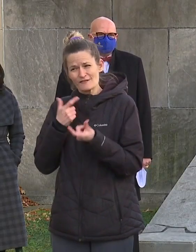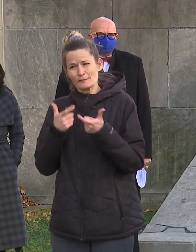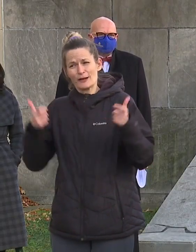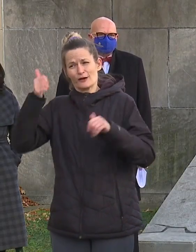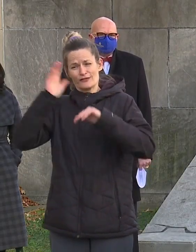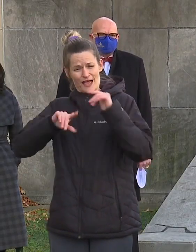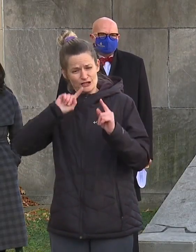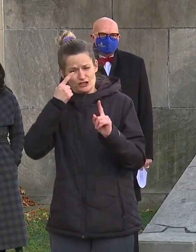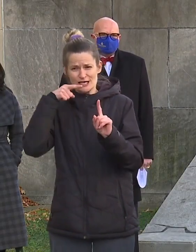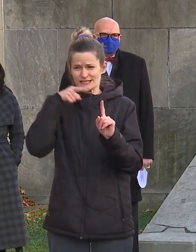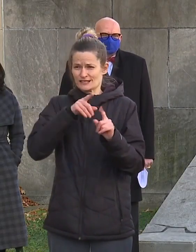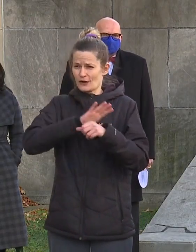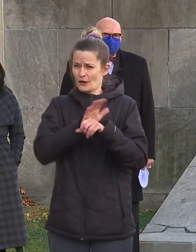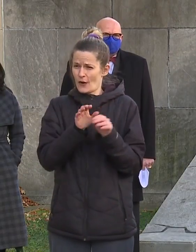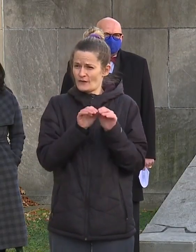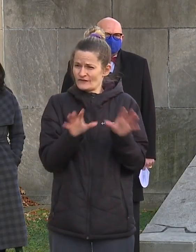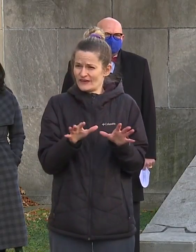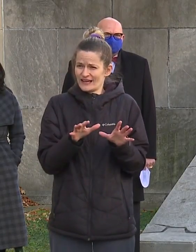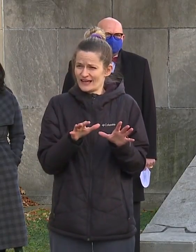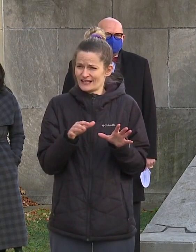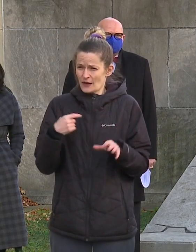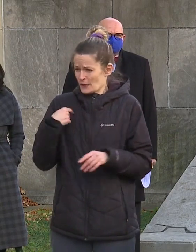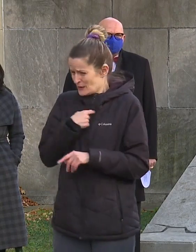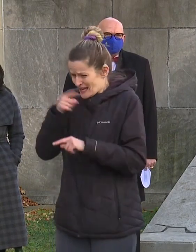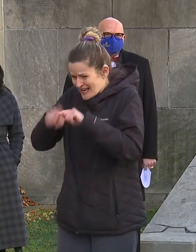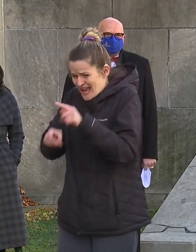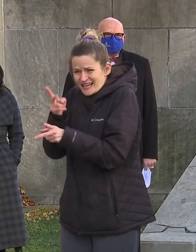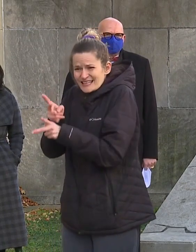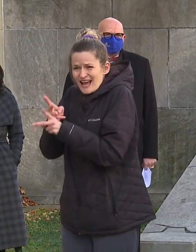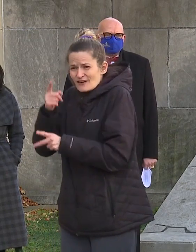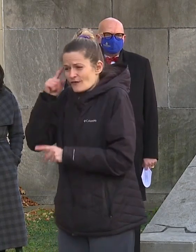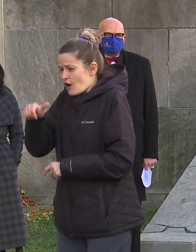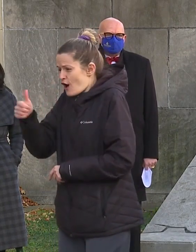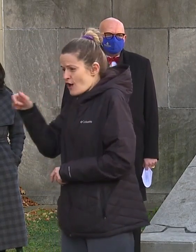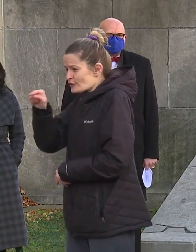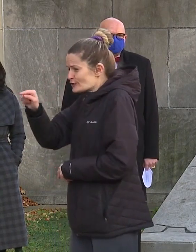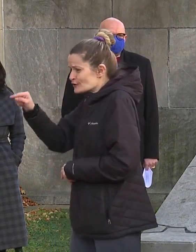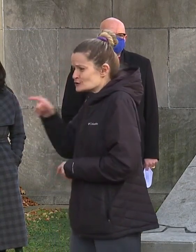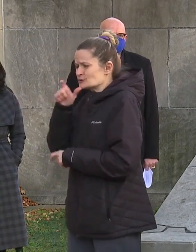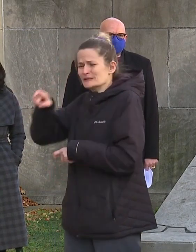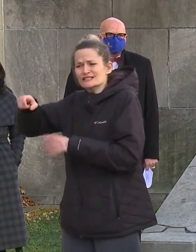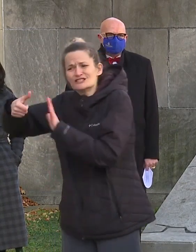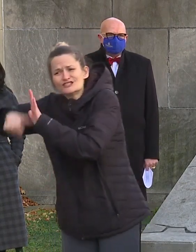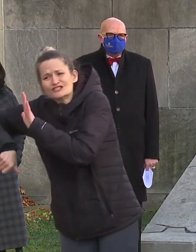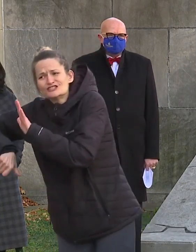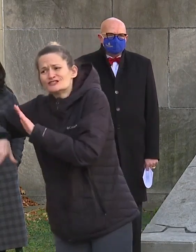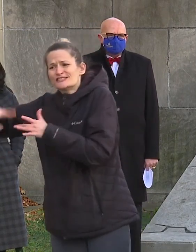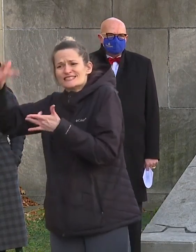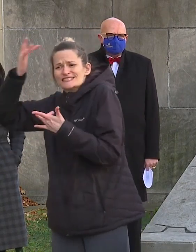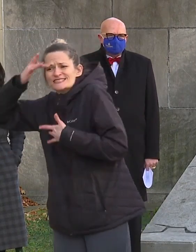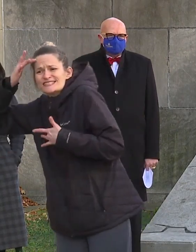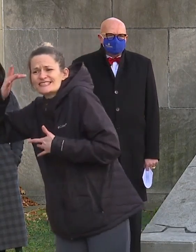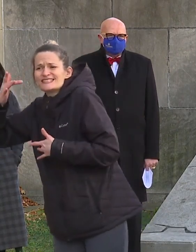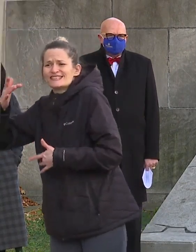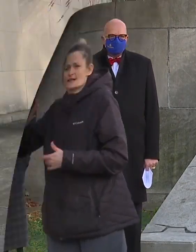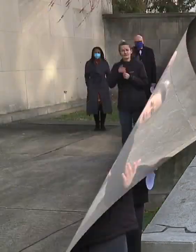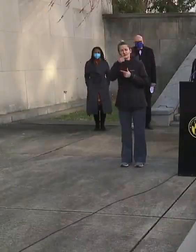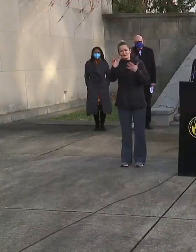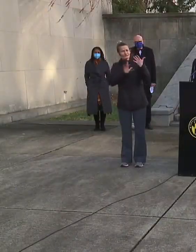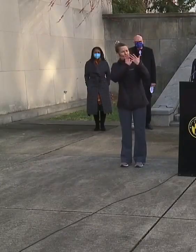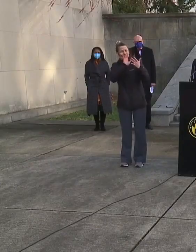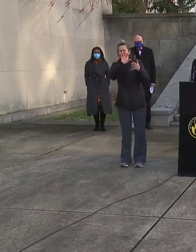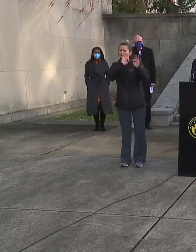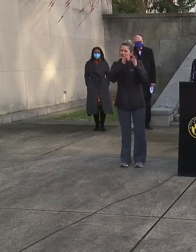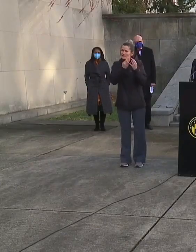care for many other illnesses and surgical problems too, from broken bones to asthma to heart problems.